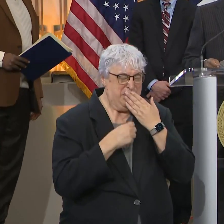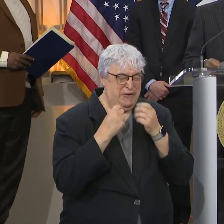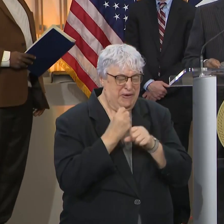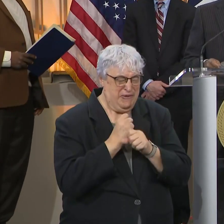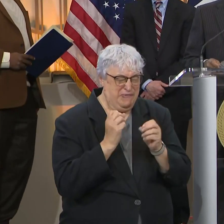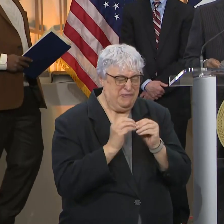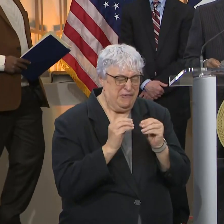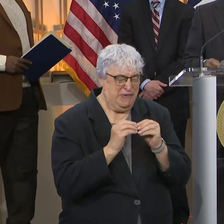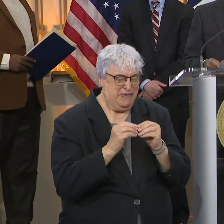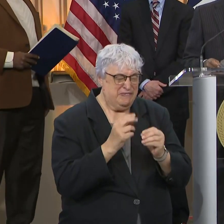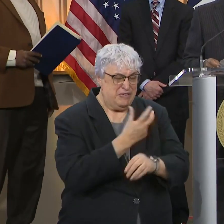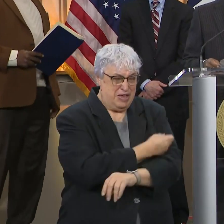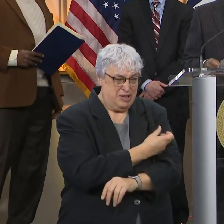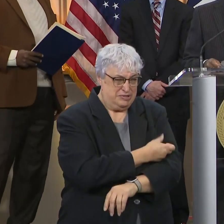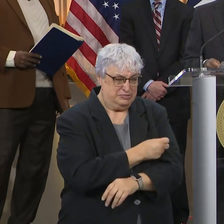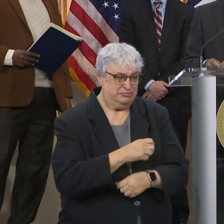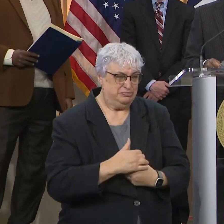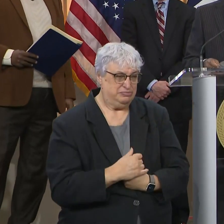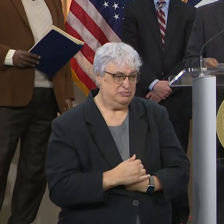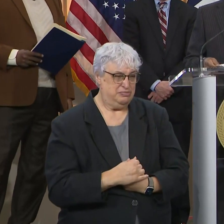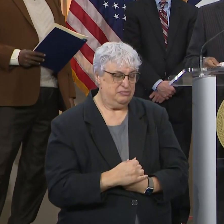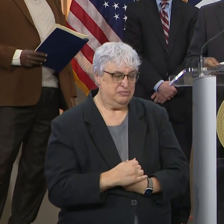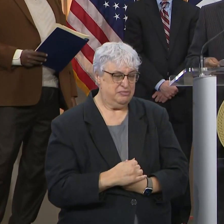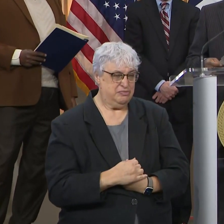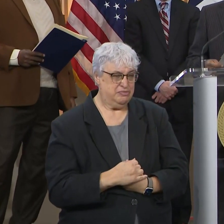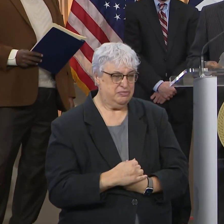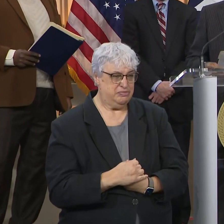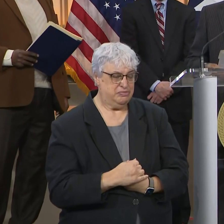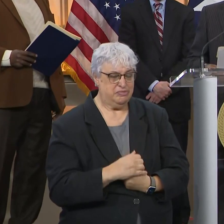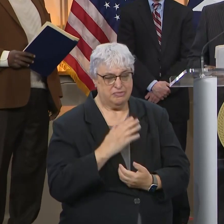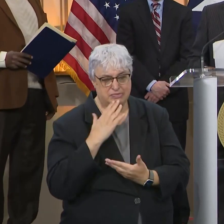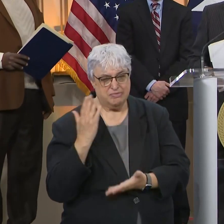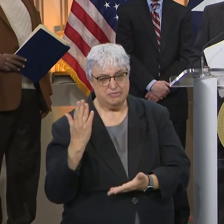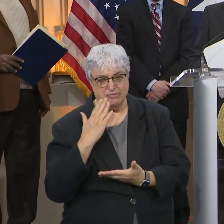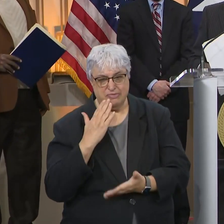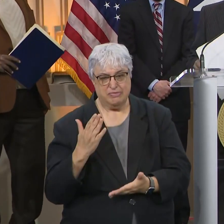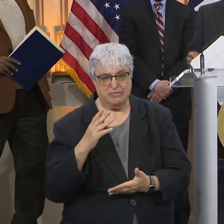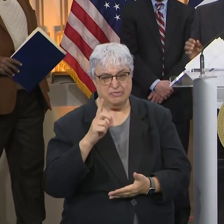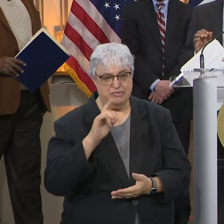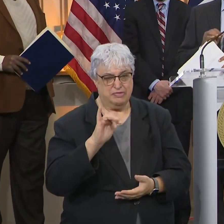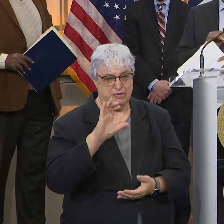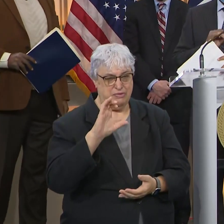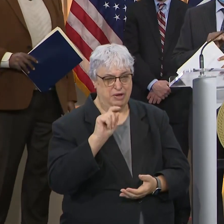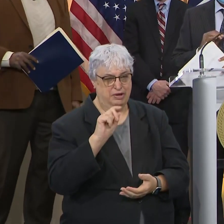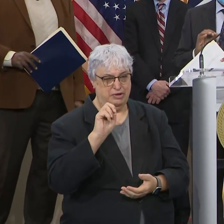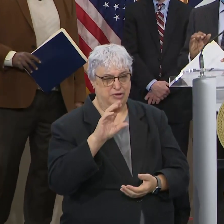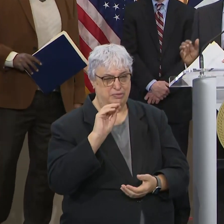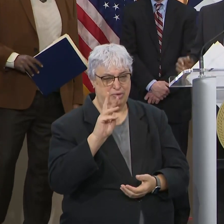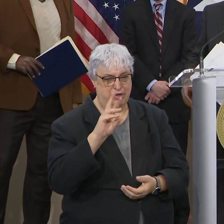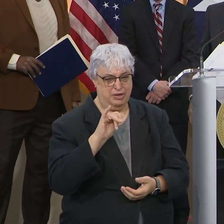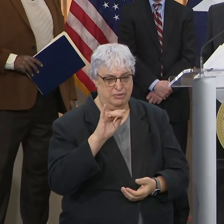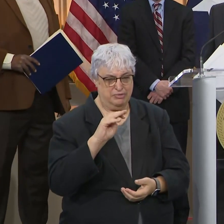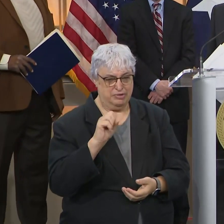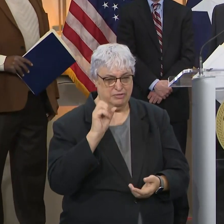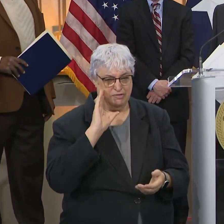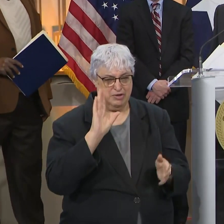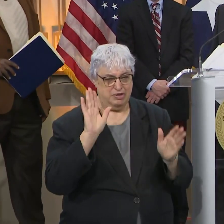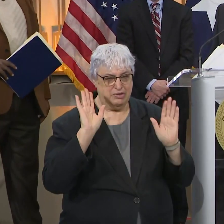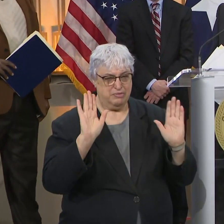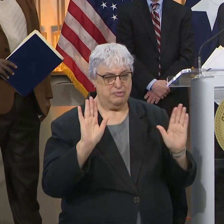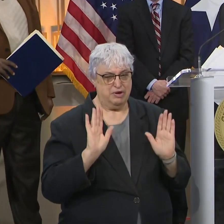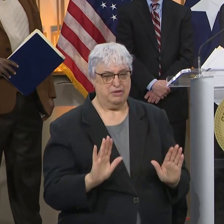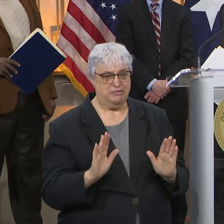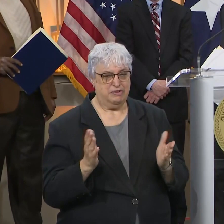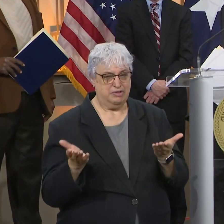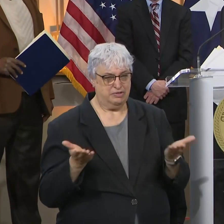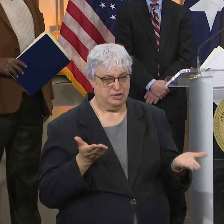necessary allotment. I do want to thank him as I bring him up. want to thank Director Williams for his outstanding service and